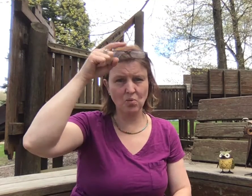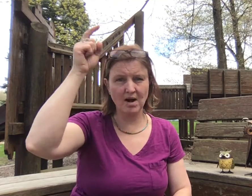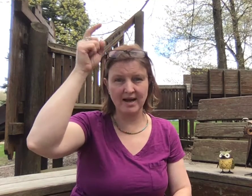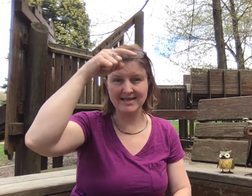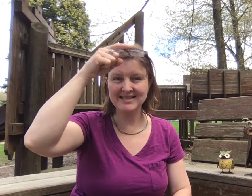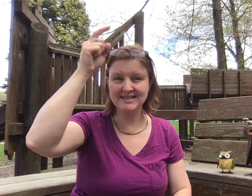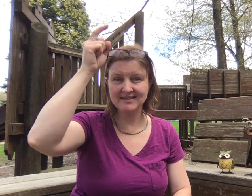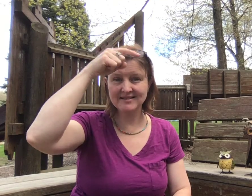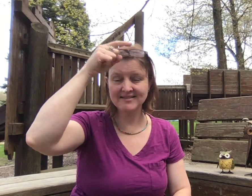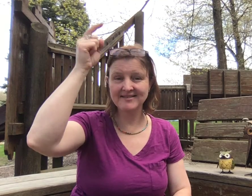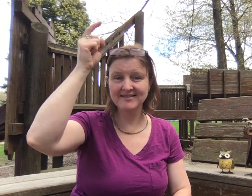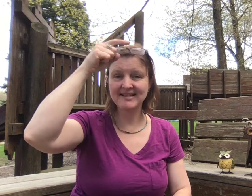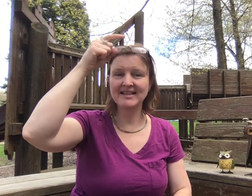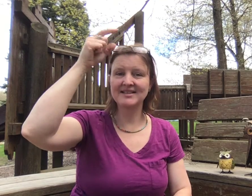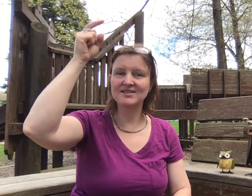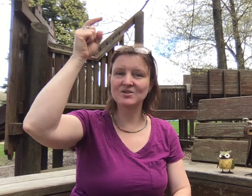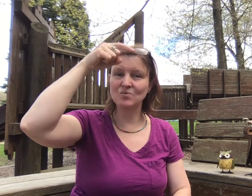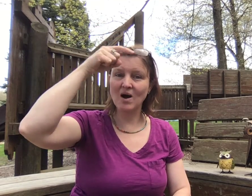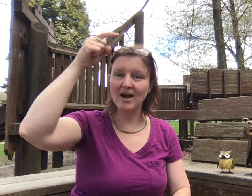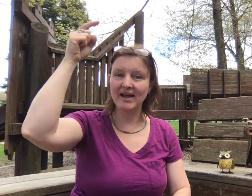wise. This is wise.